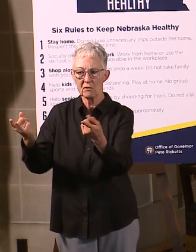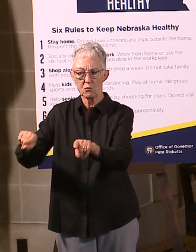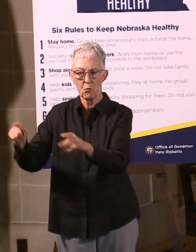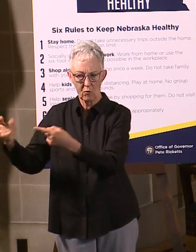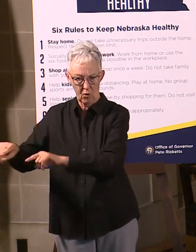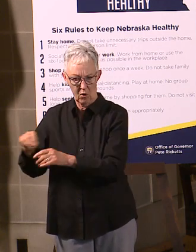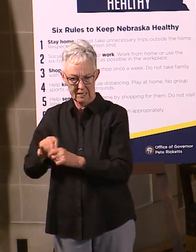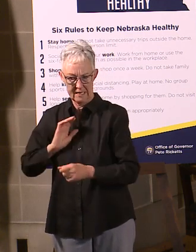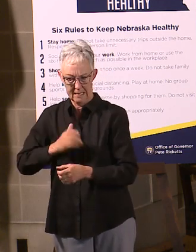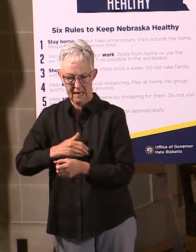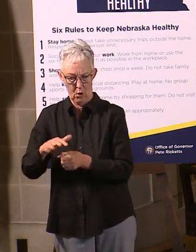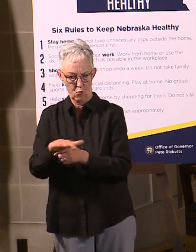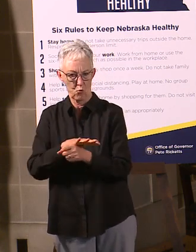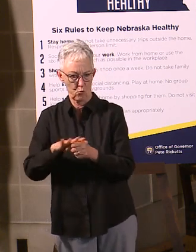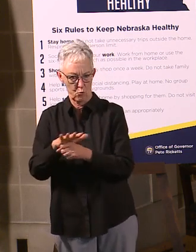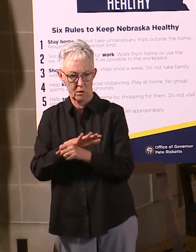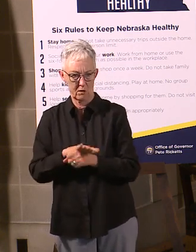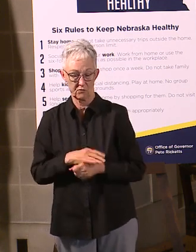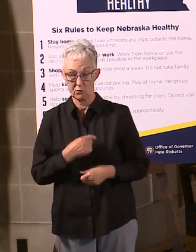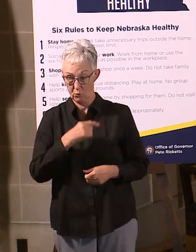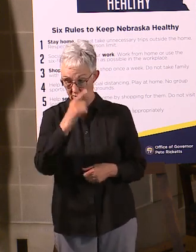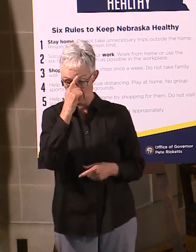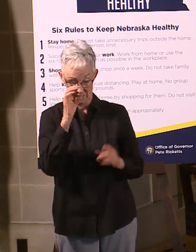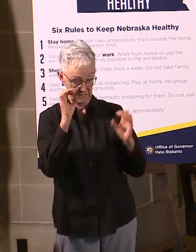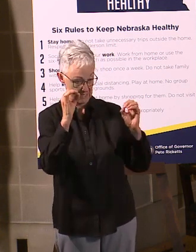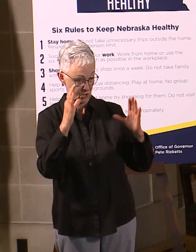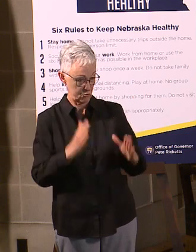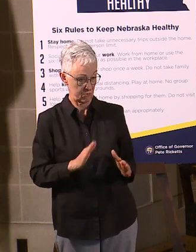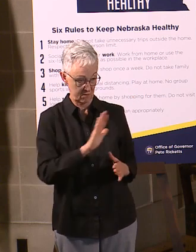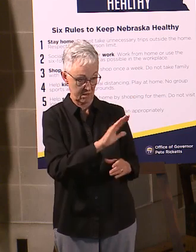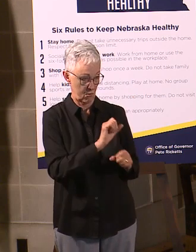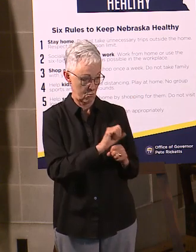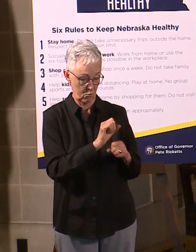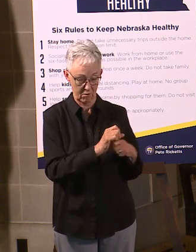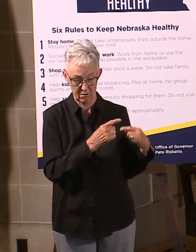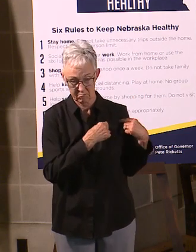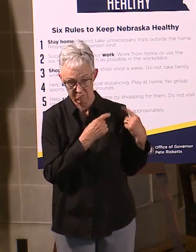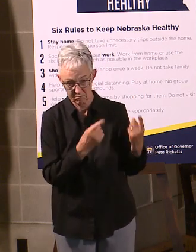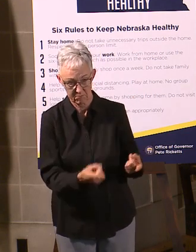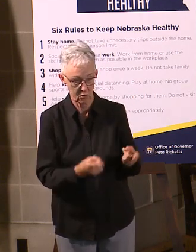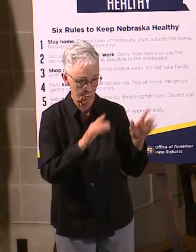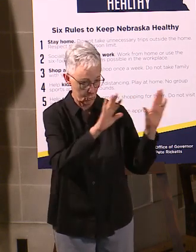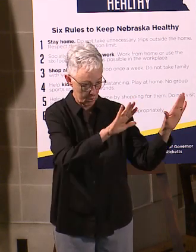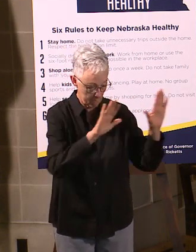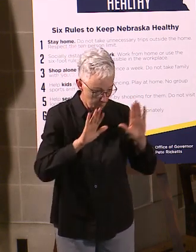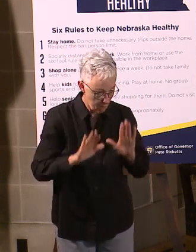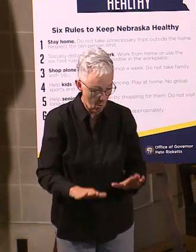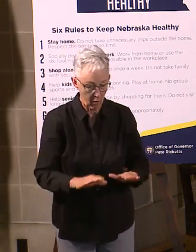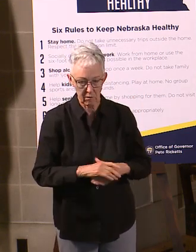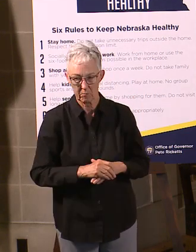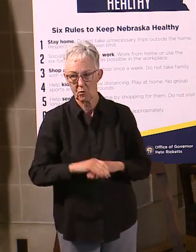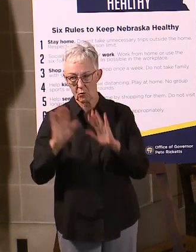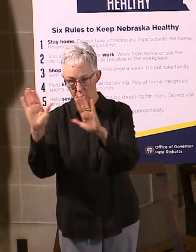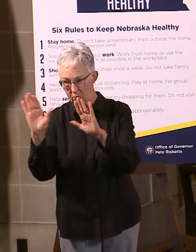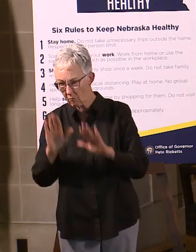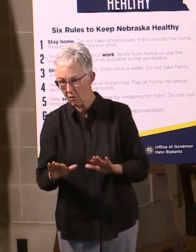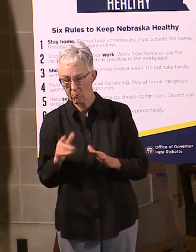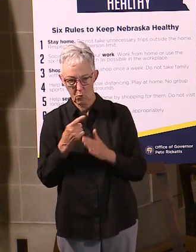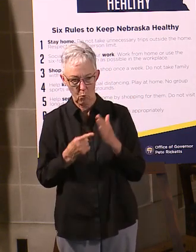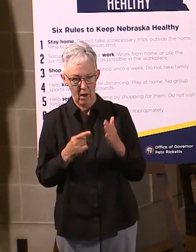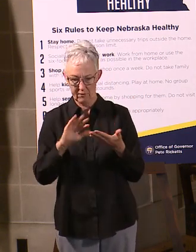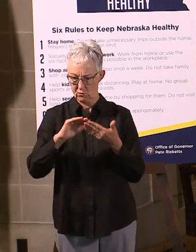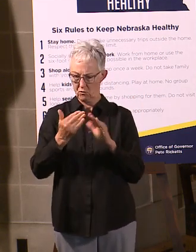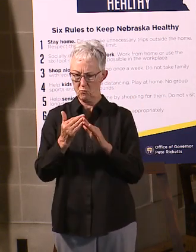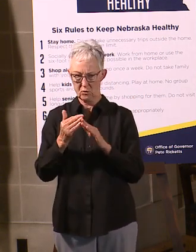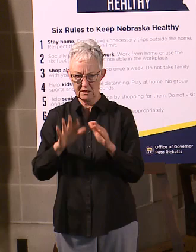been, I think it's remarkable what teachers have done in this timeframe. It's remarkable what administrators have done. It's remarkable what communities have thought about to try to